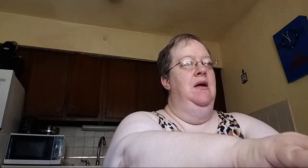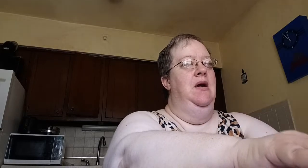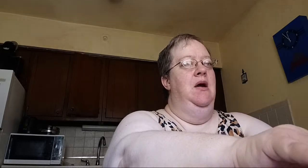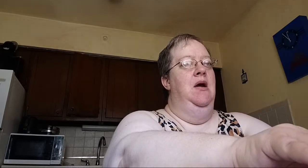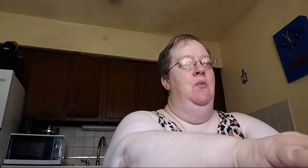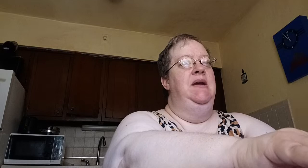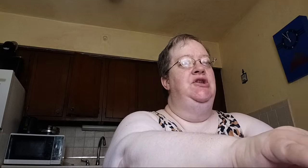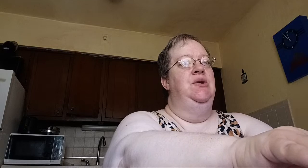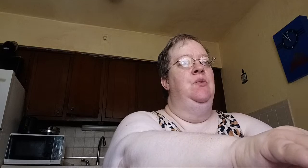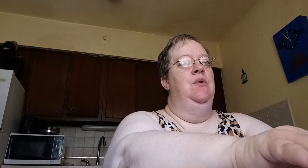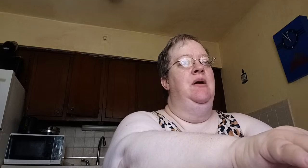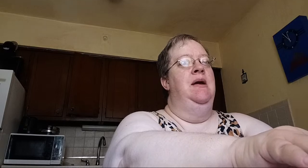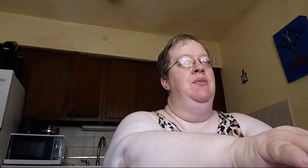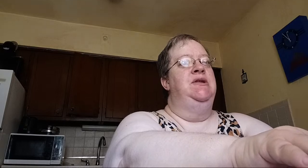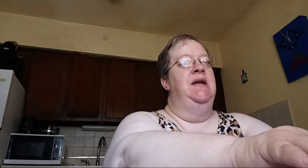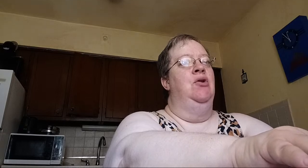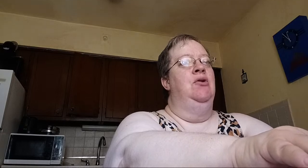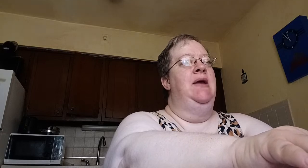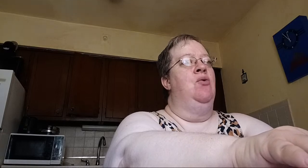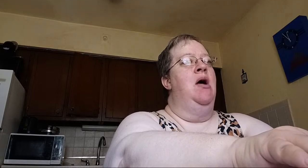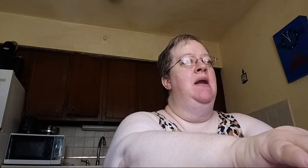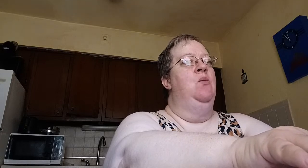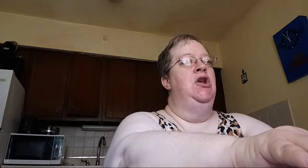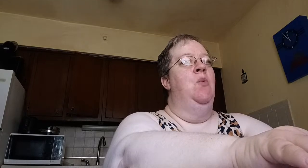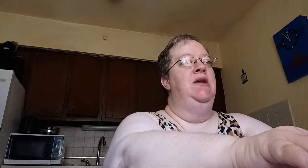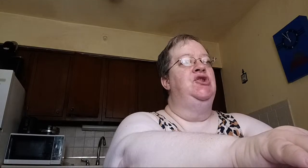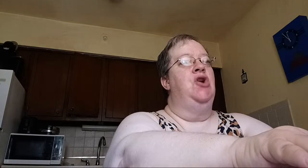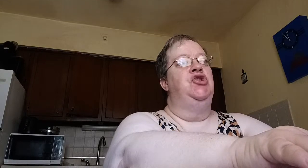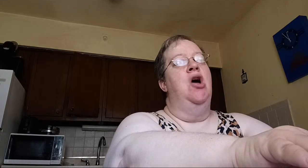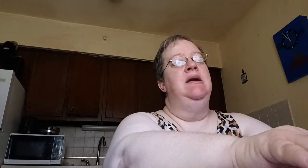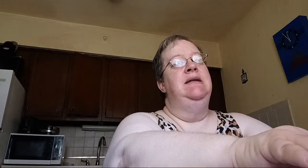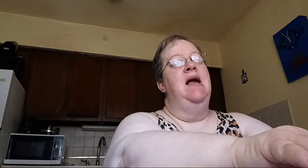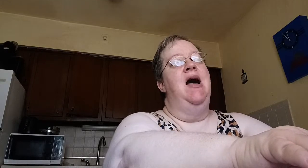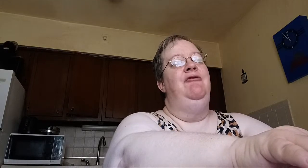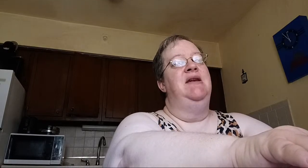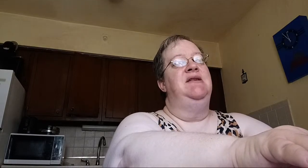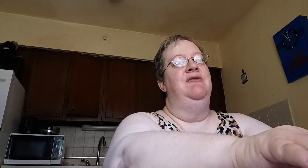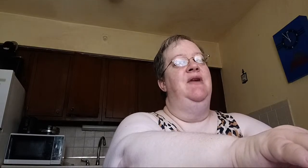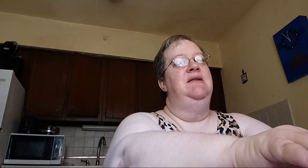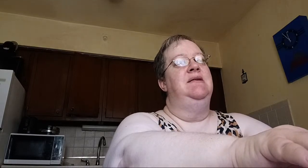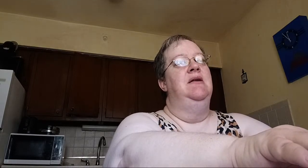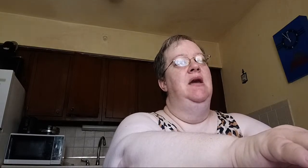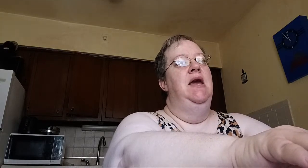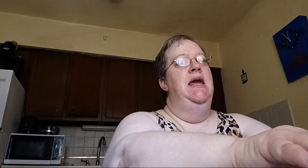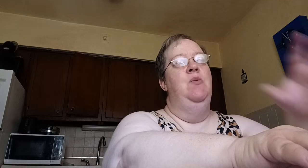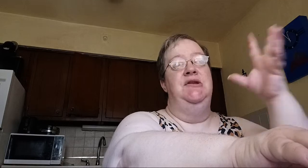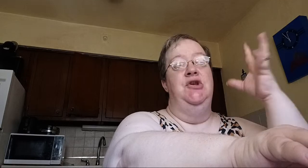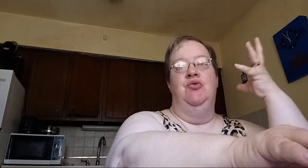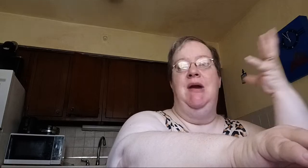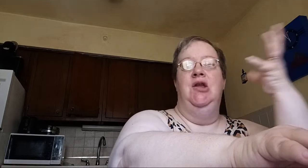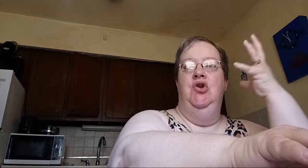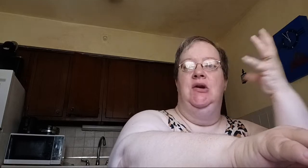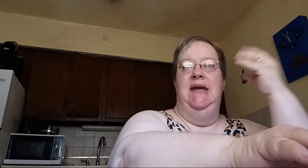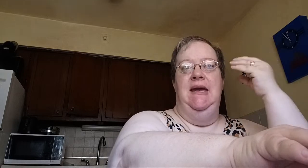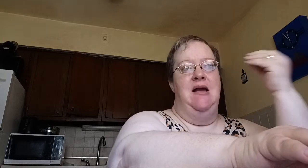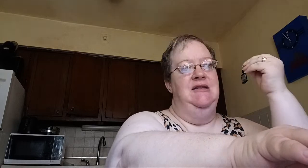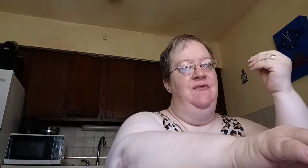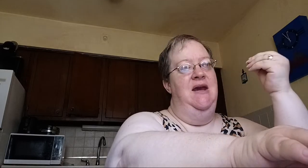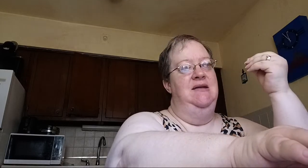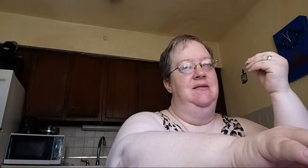When he's, in particular, later on, you know, when he starts talking to God face-to-face, he wasn't directly looking at God's face. That